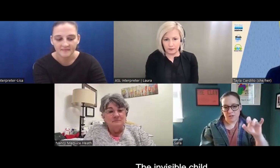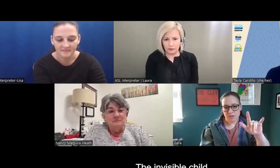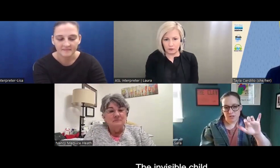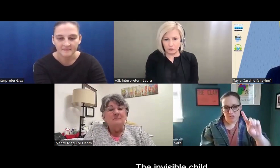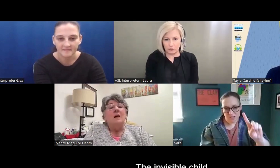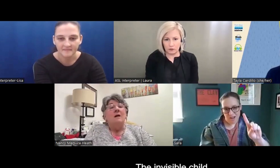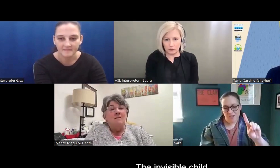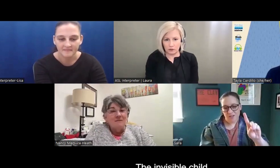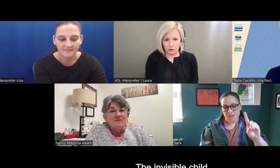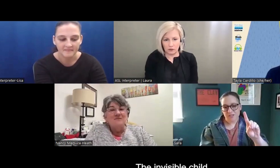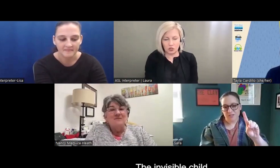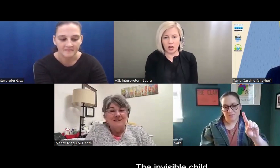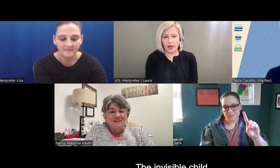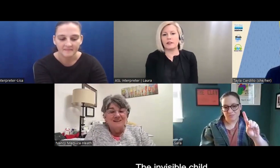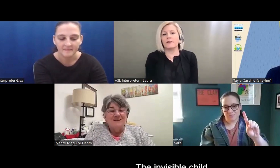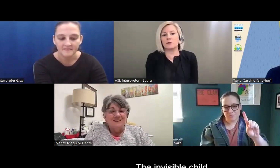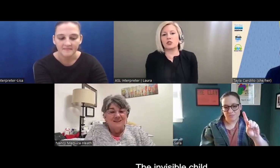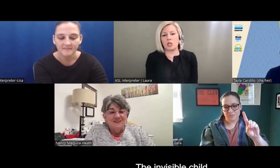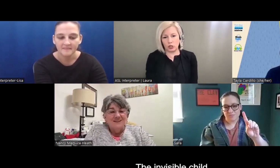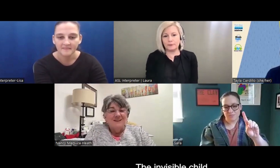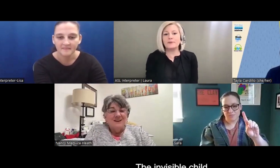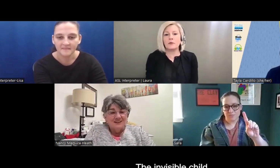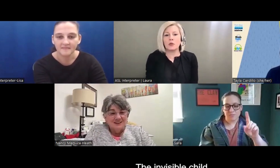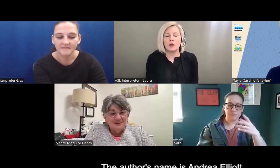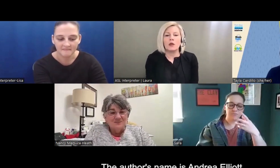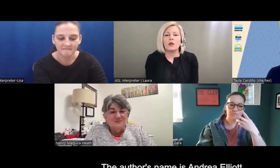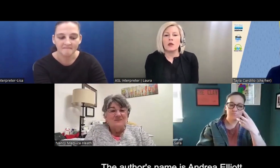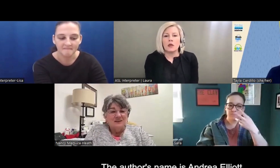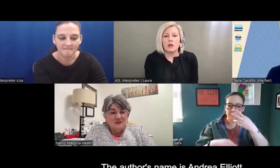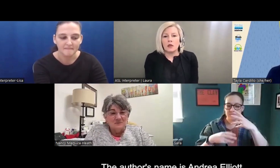Child.